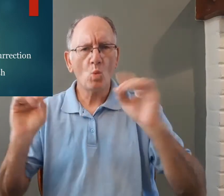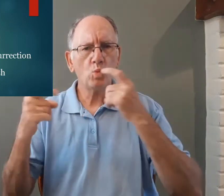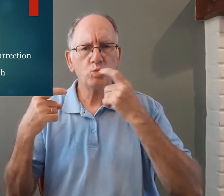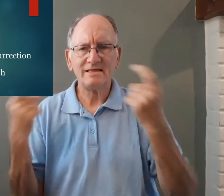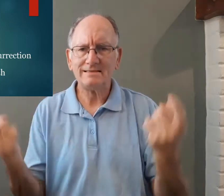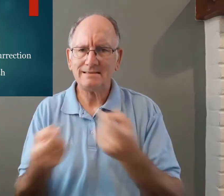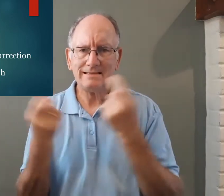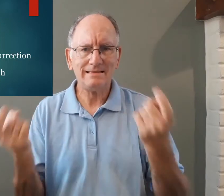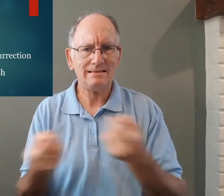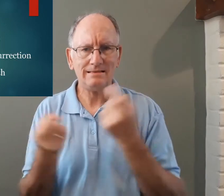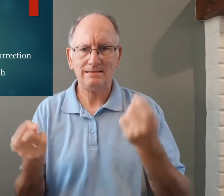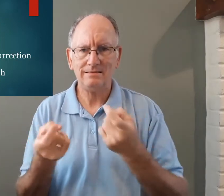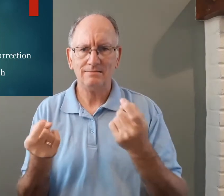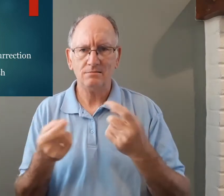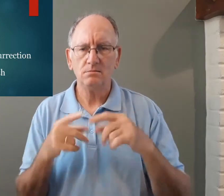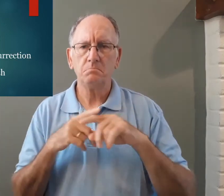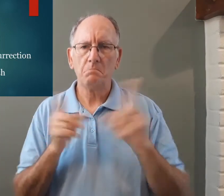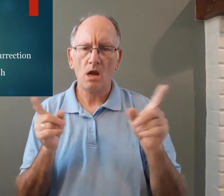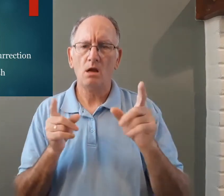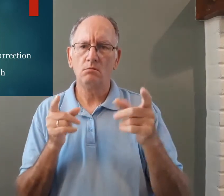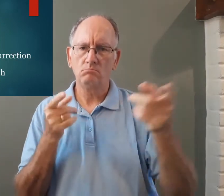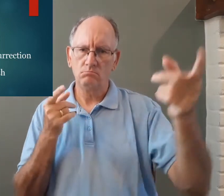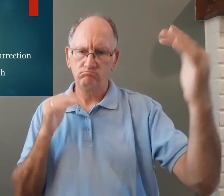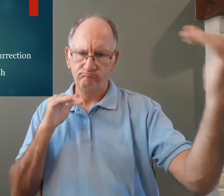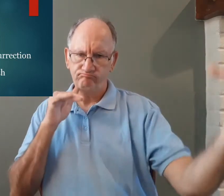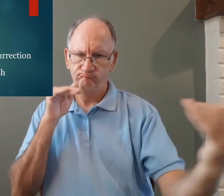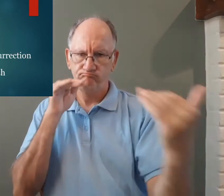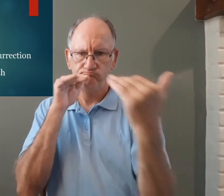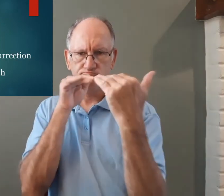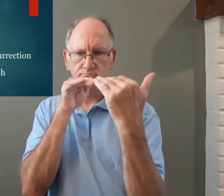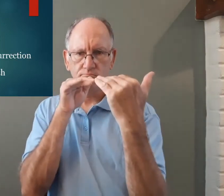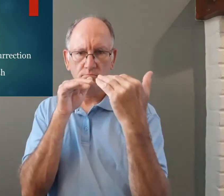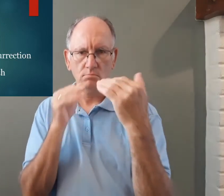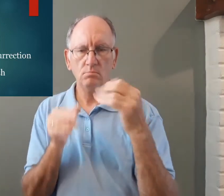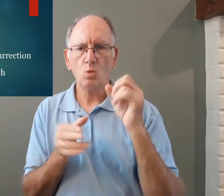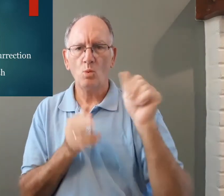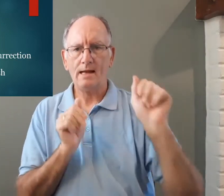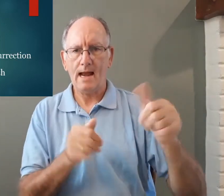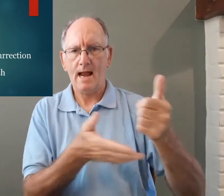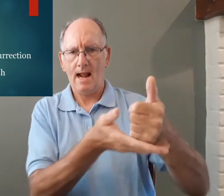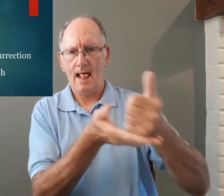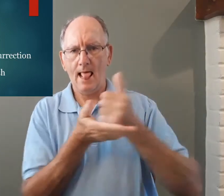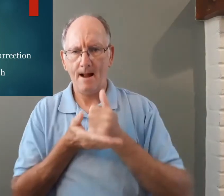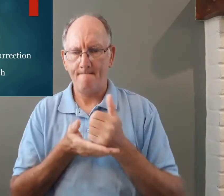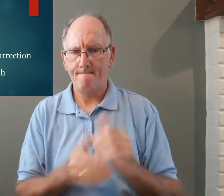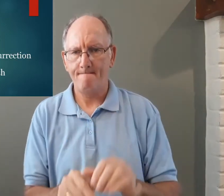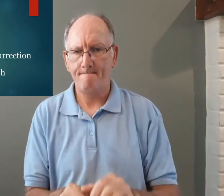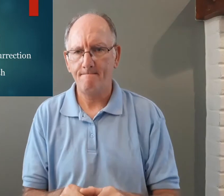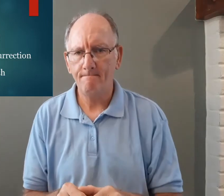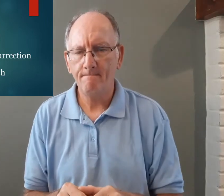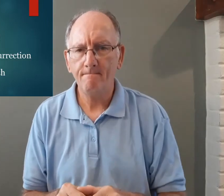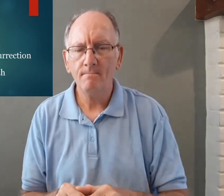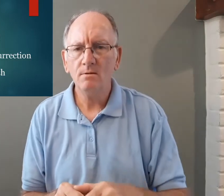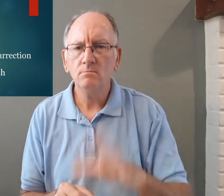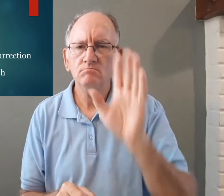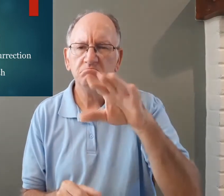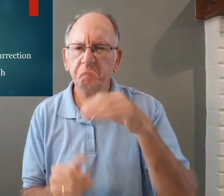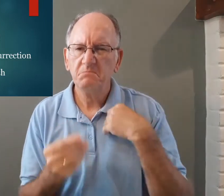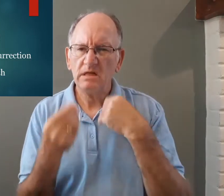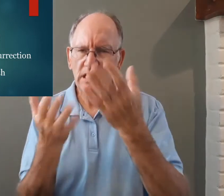Jesus had nothing wrong with him he had no sin but he came down to be equal to us so that he can